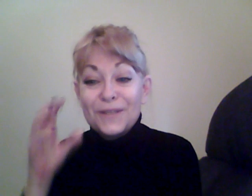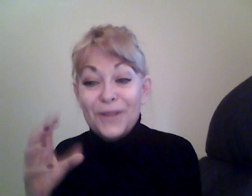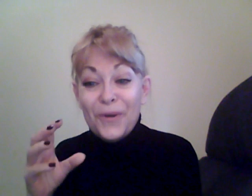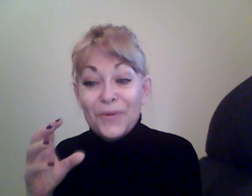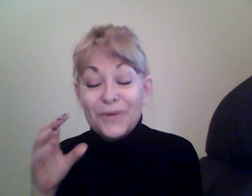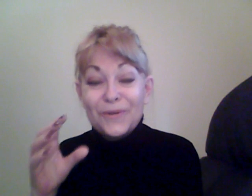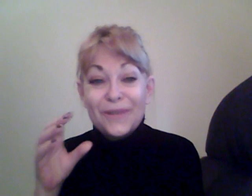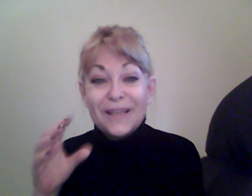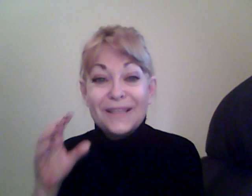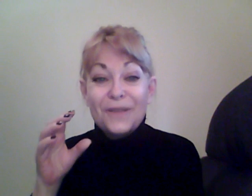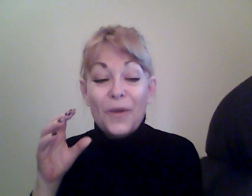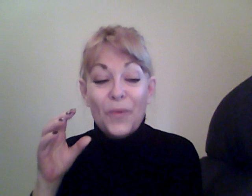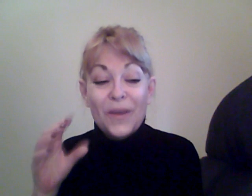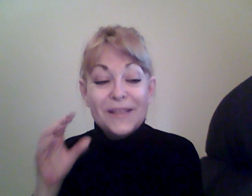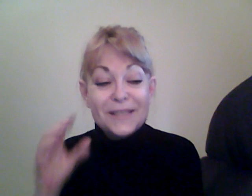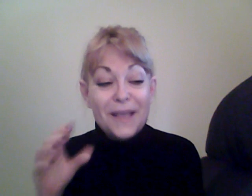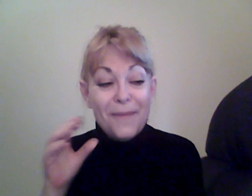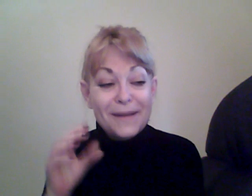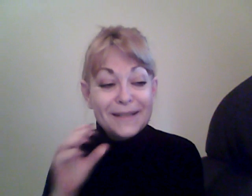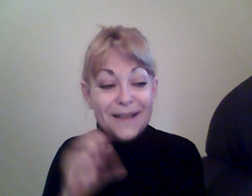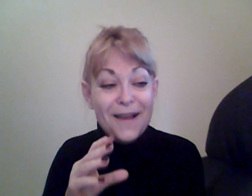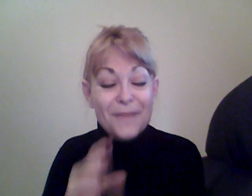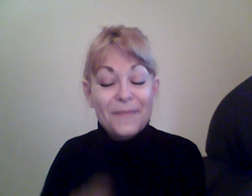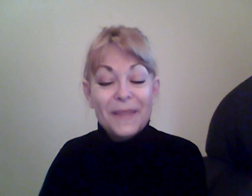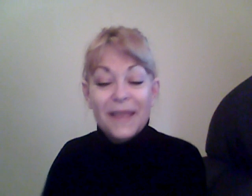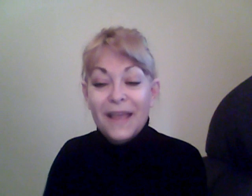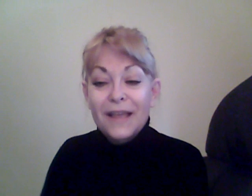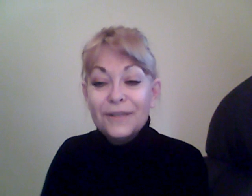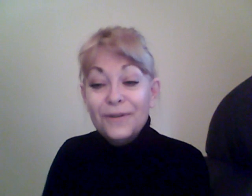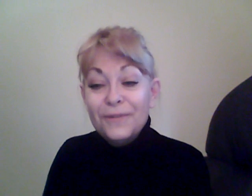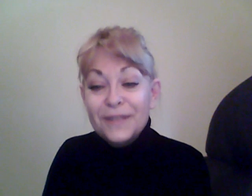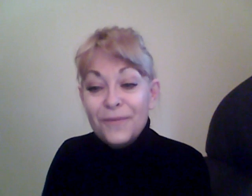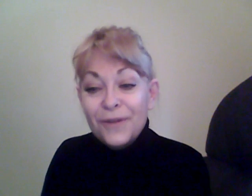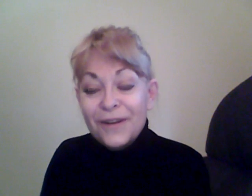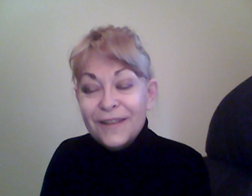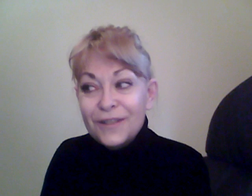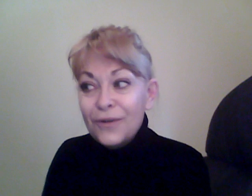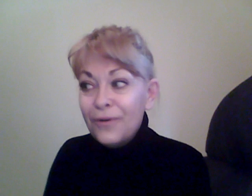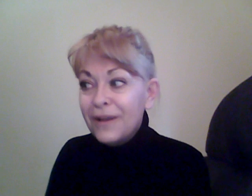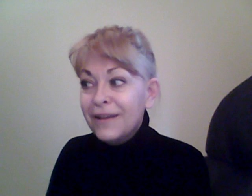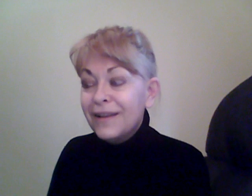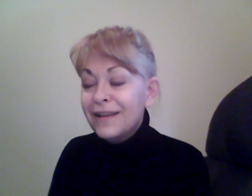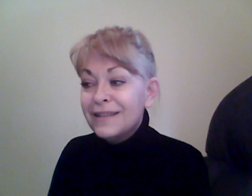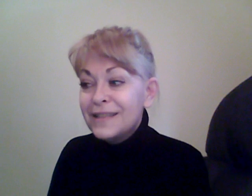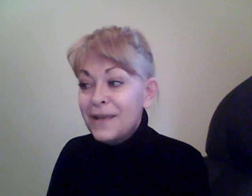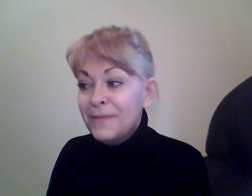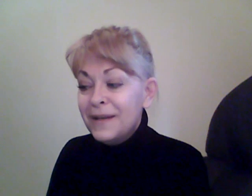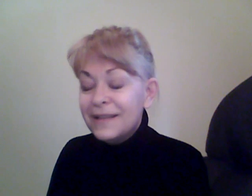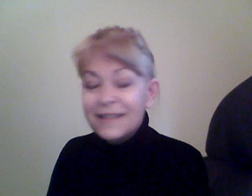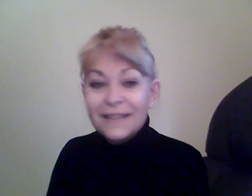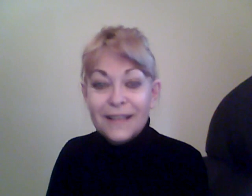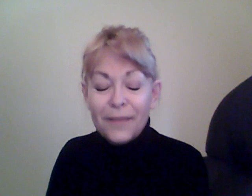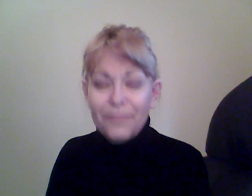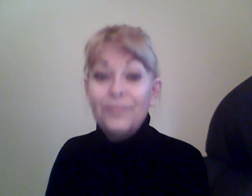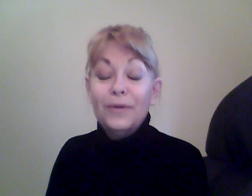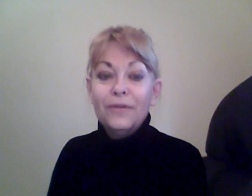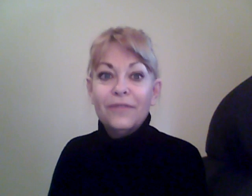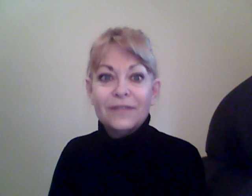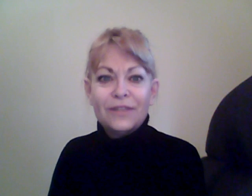slow. Do things one step at a time. So, anyways, I'm working on this yoga. And, it's 10 minutes. It's like, poof. It was